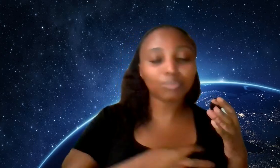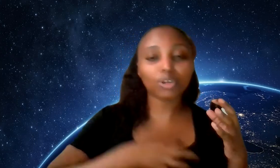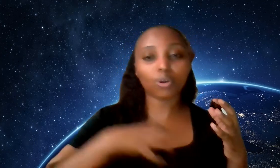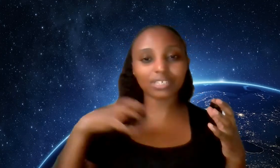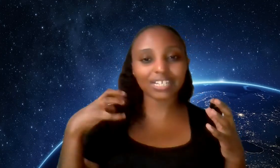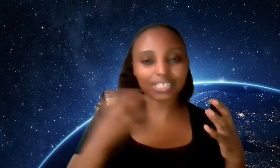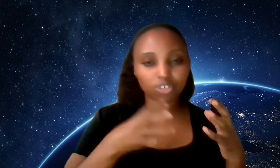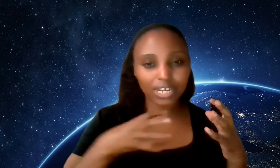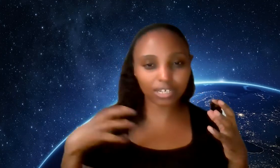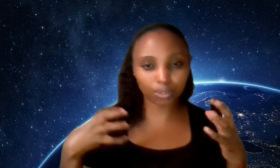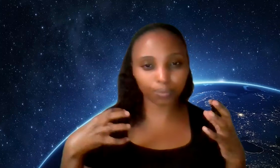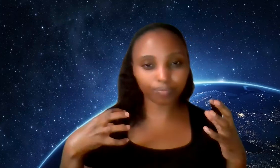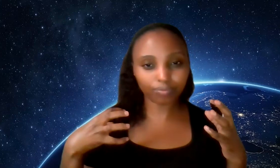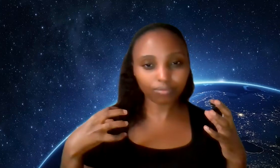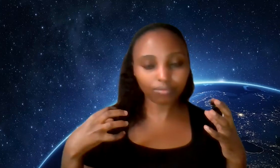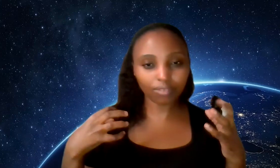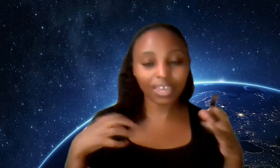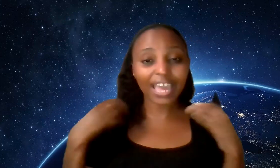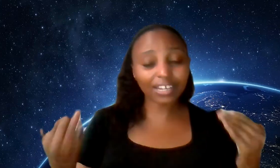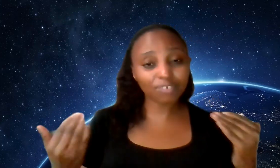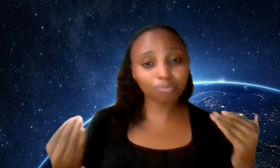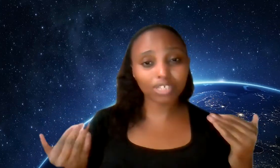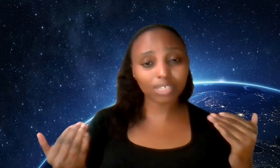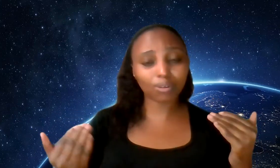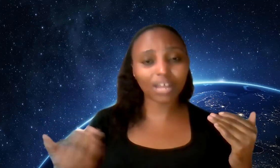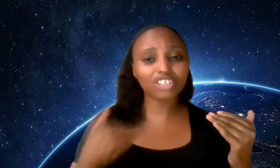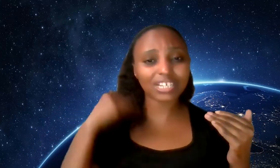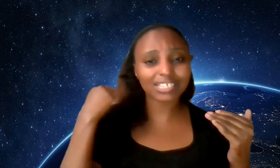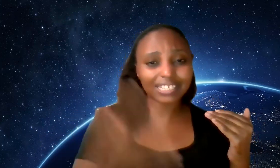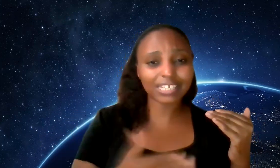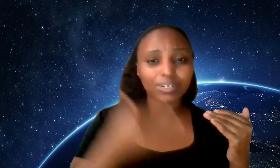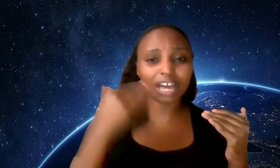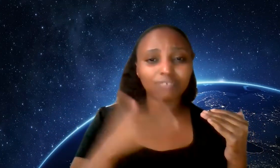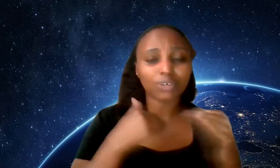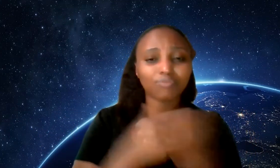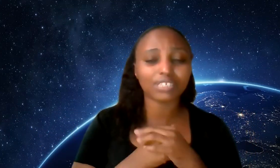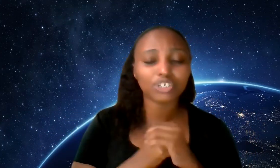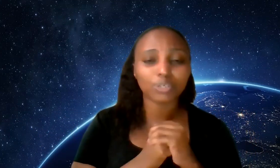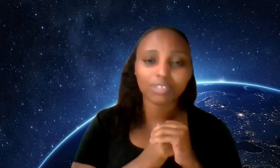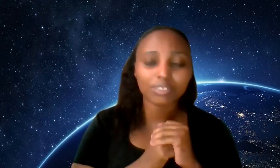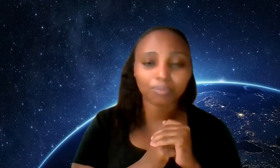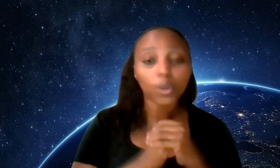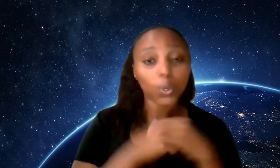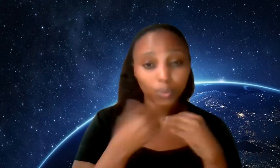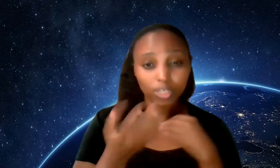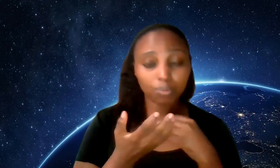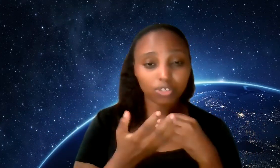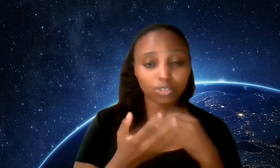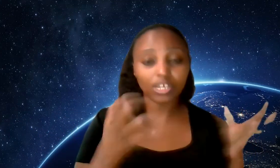have been constantly draining you and if possible actually sit down and have a conversation with this with this person